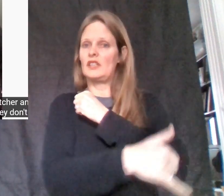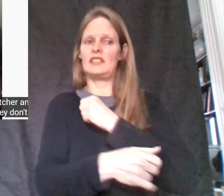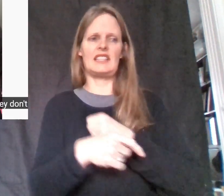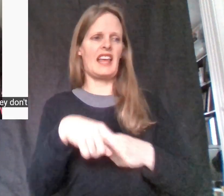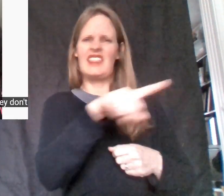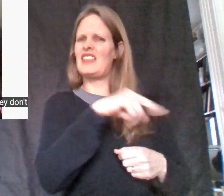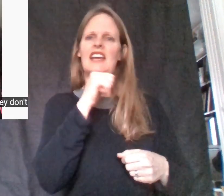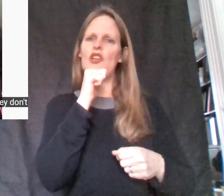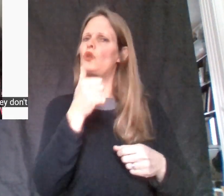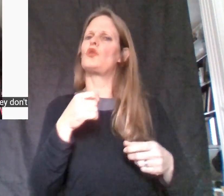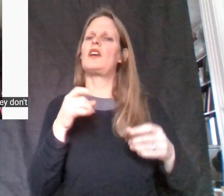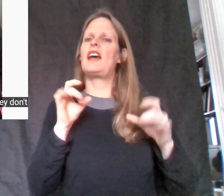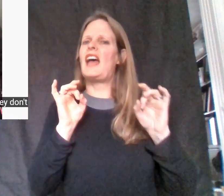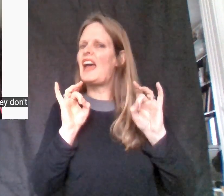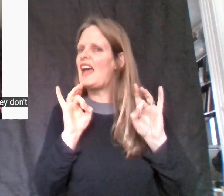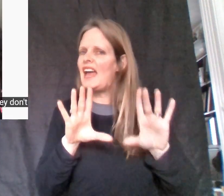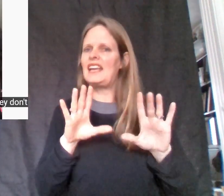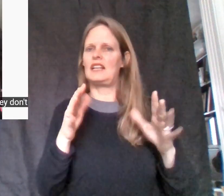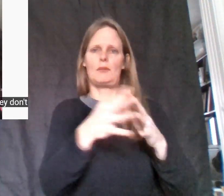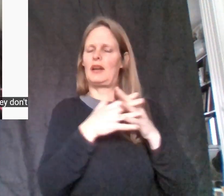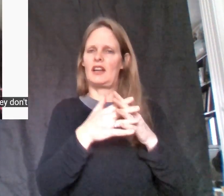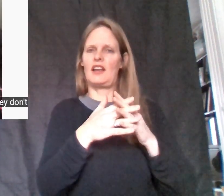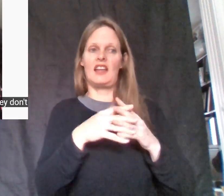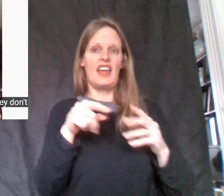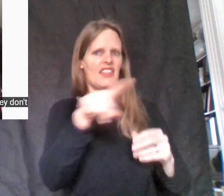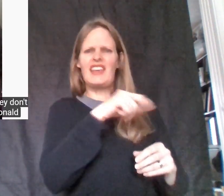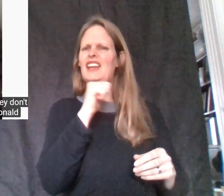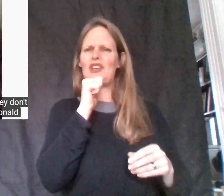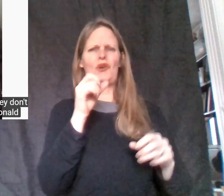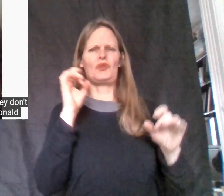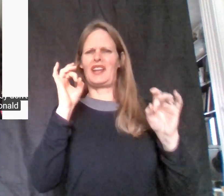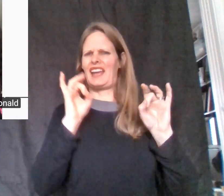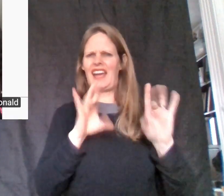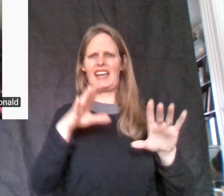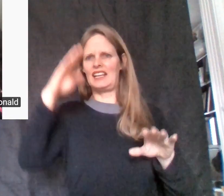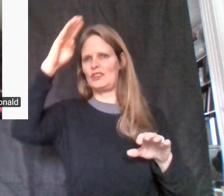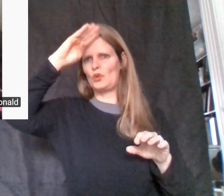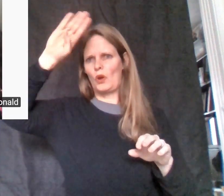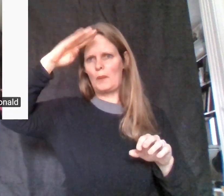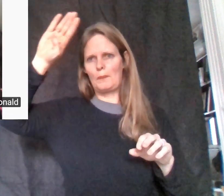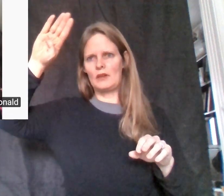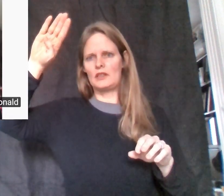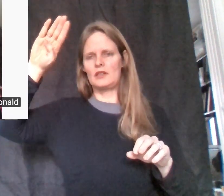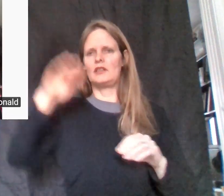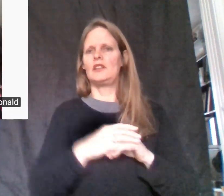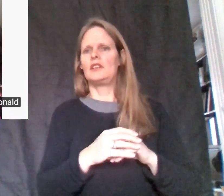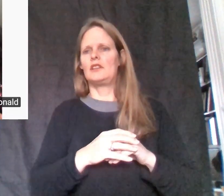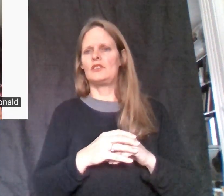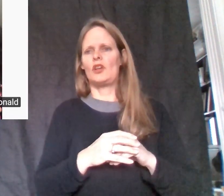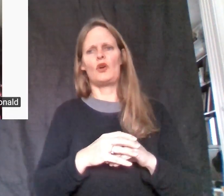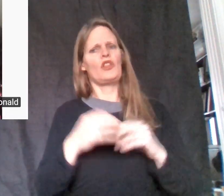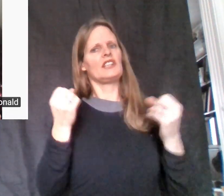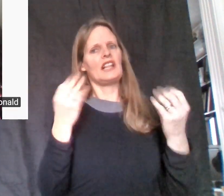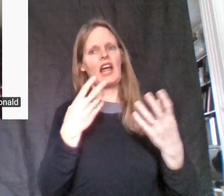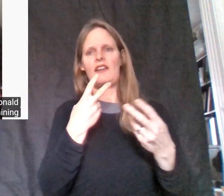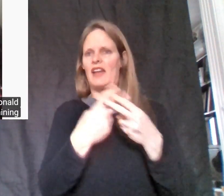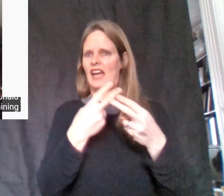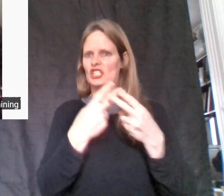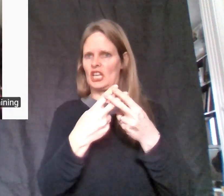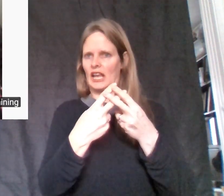hate America. They don't hate Donald Trump. In fact, there's a lot of trending hashtags